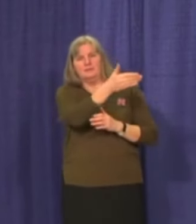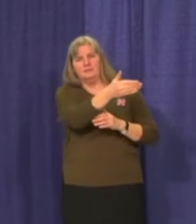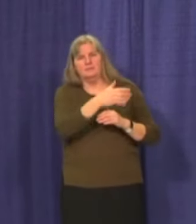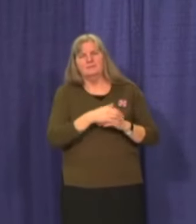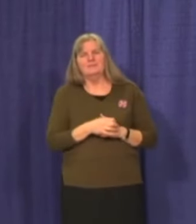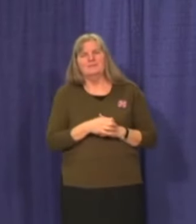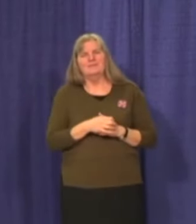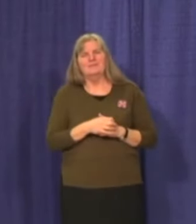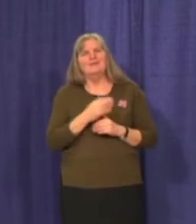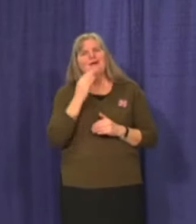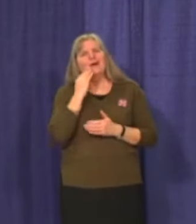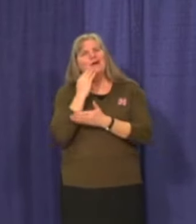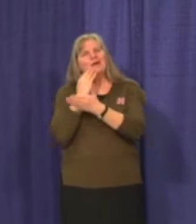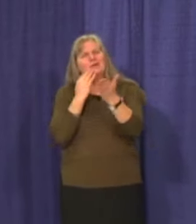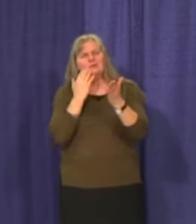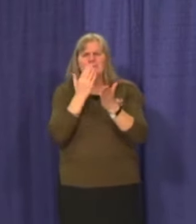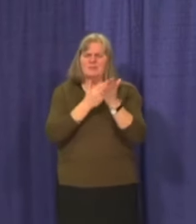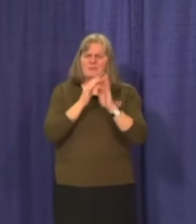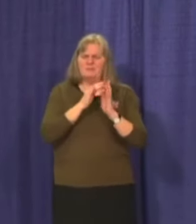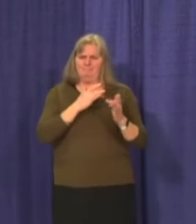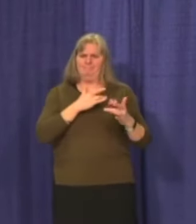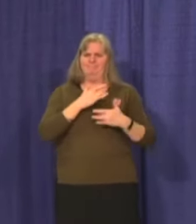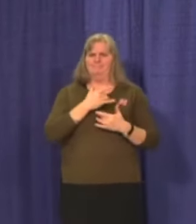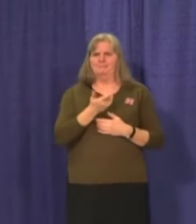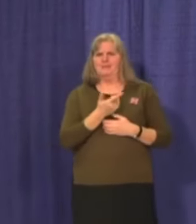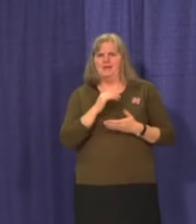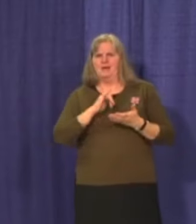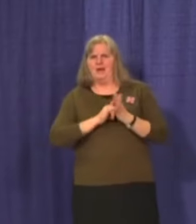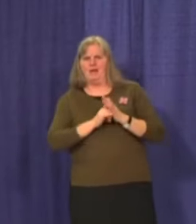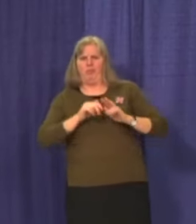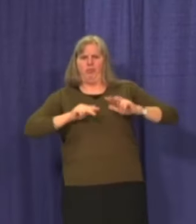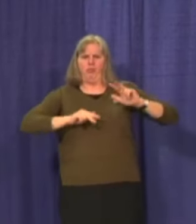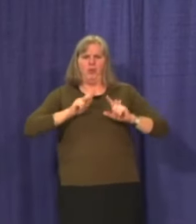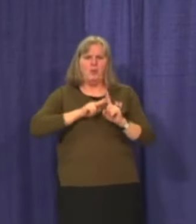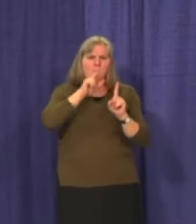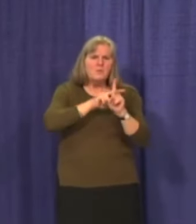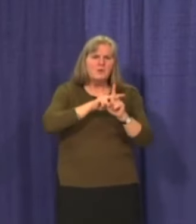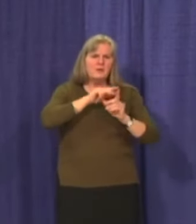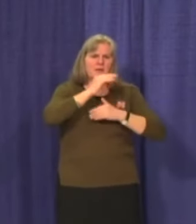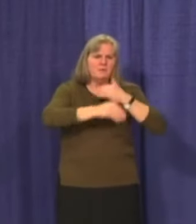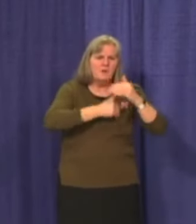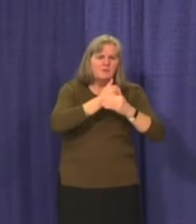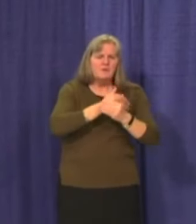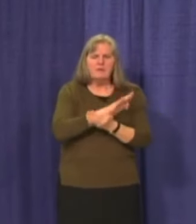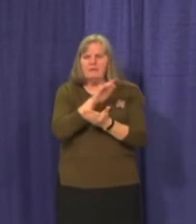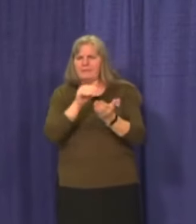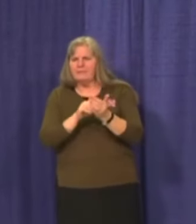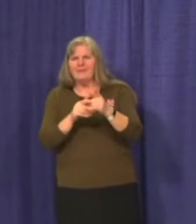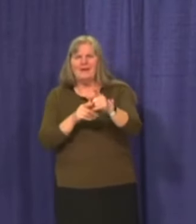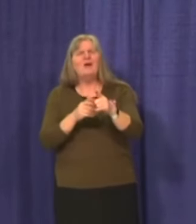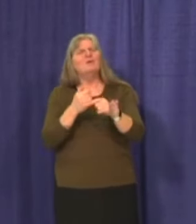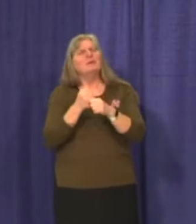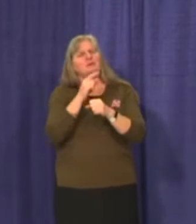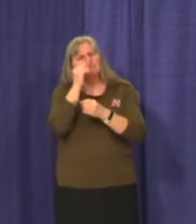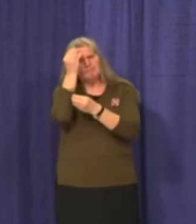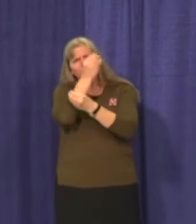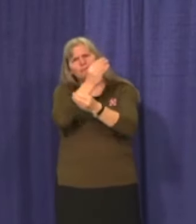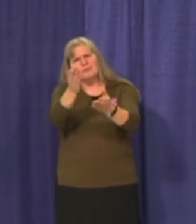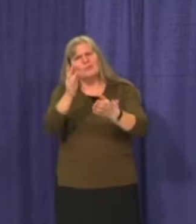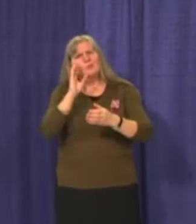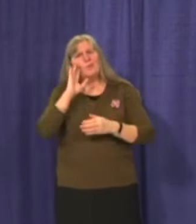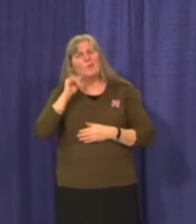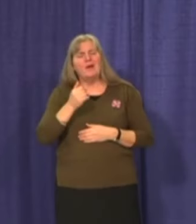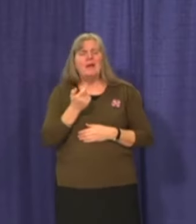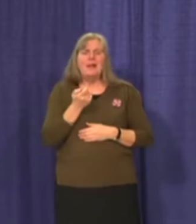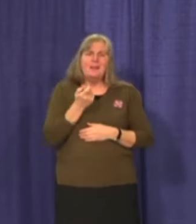I know there have been some concerns raised about the booking systems and our clinics. I want to assure you that while there will